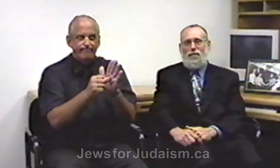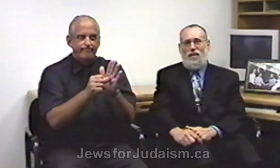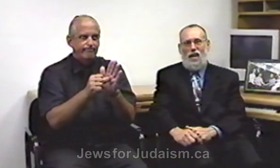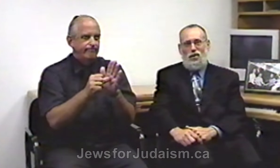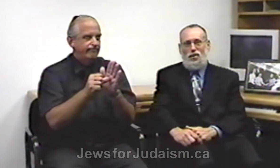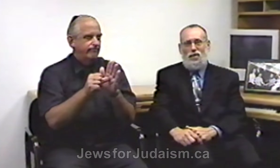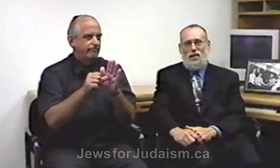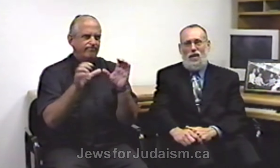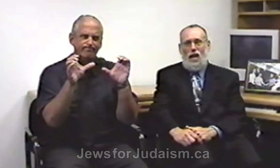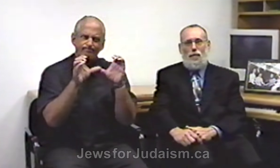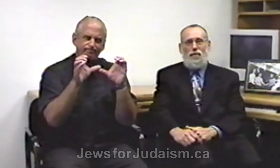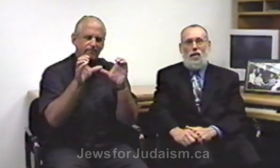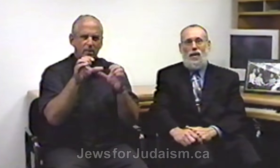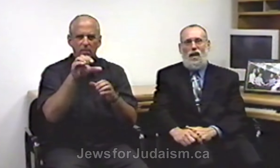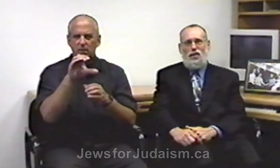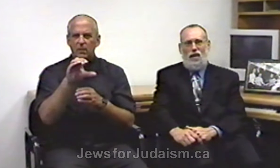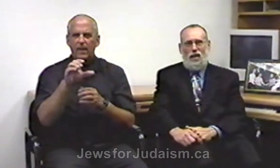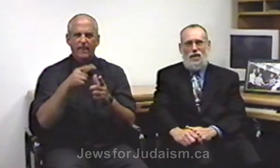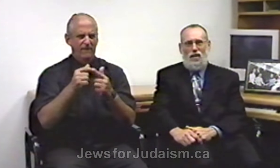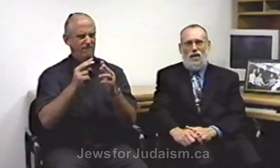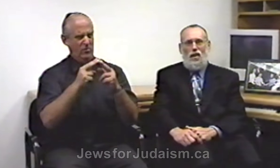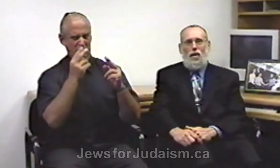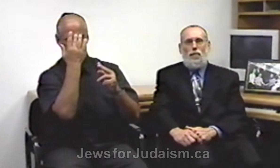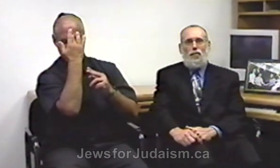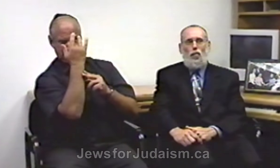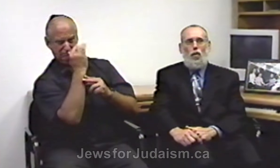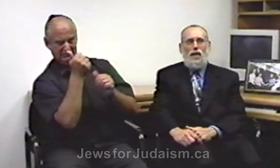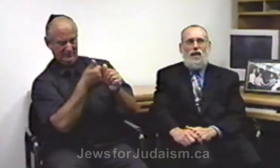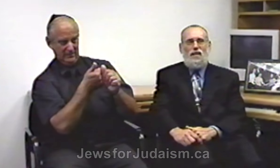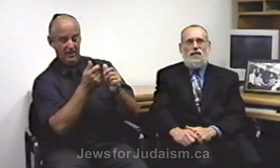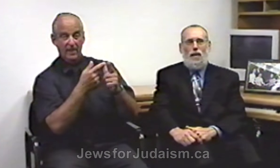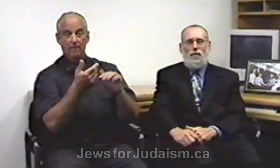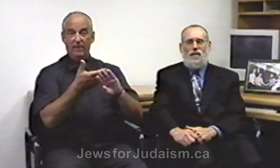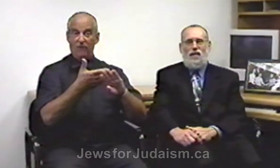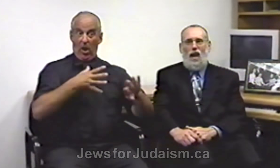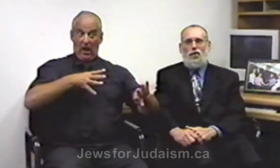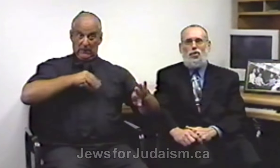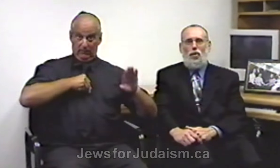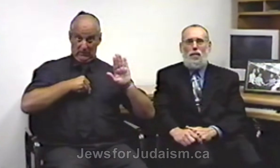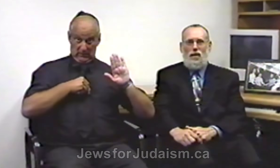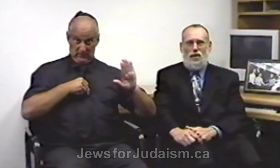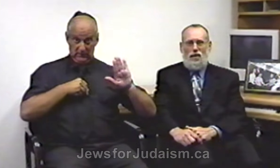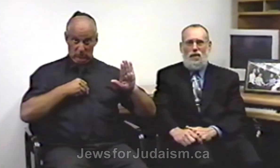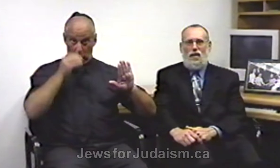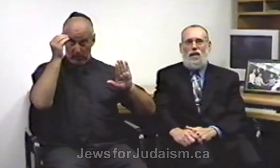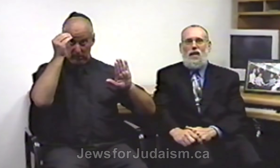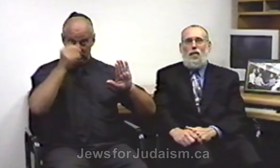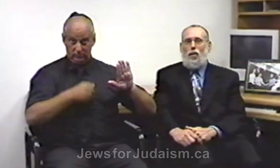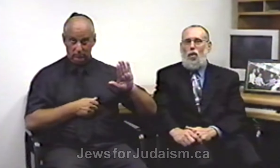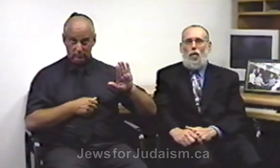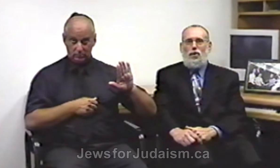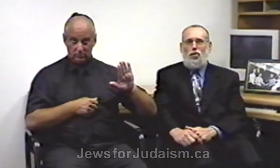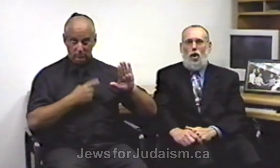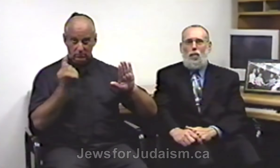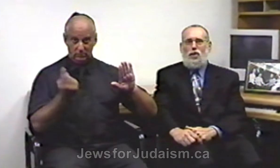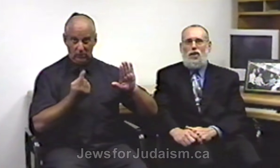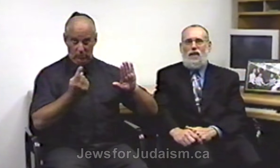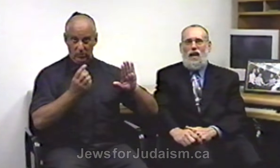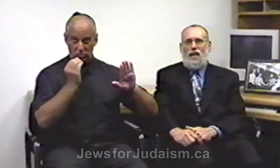qualifications and be very educated before we accept the doctor's opinion we're always taught we should get